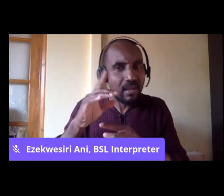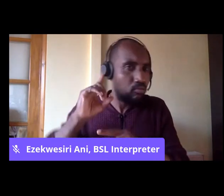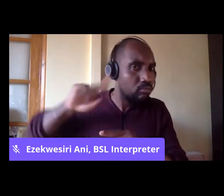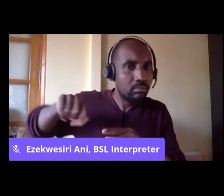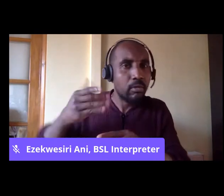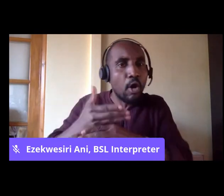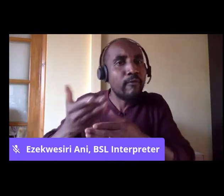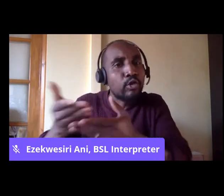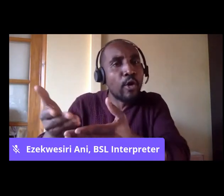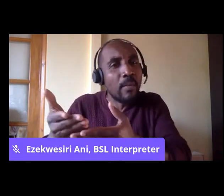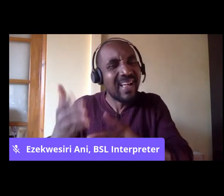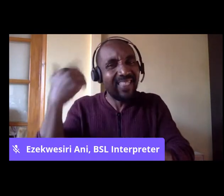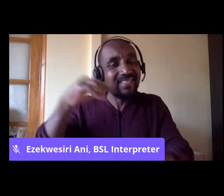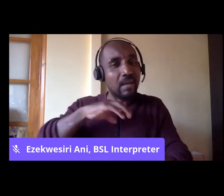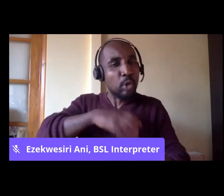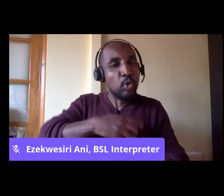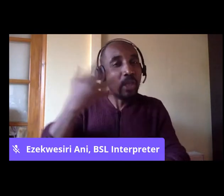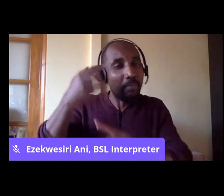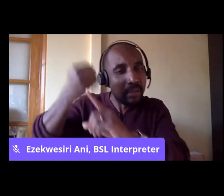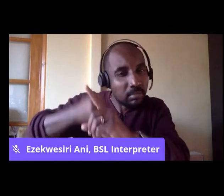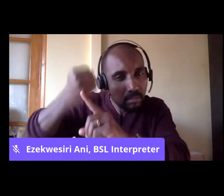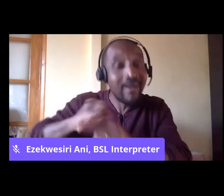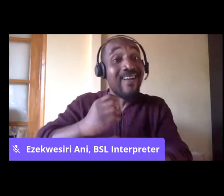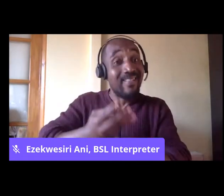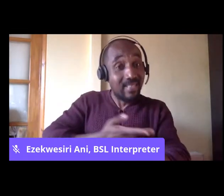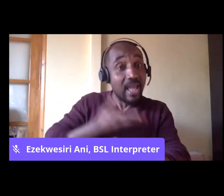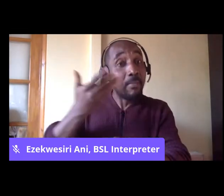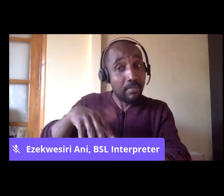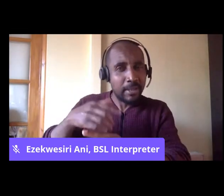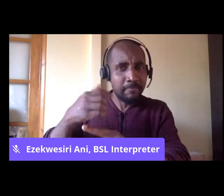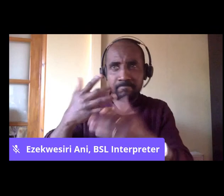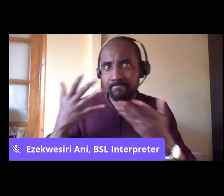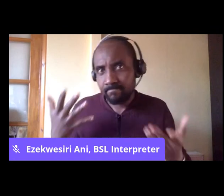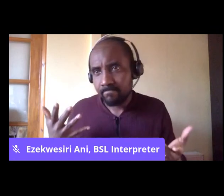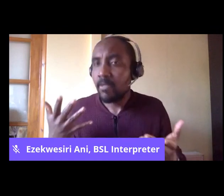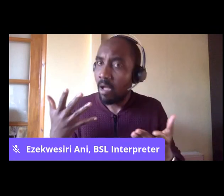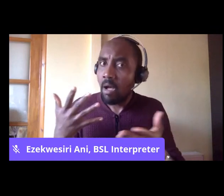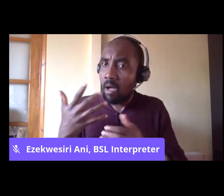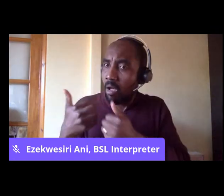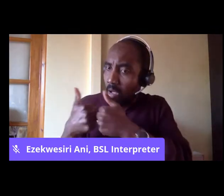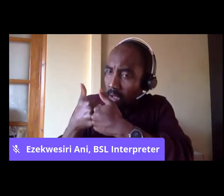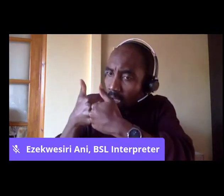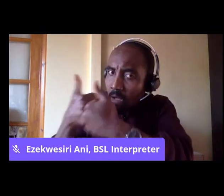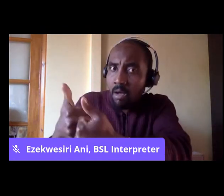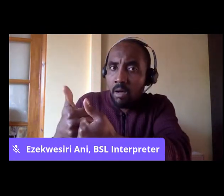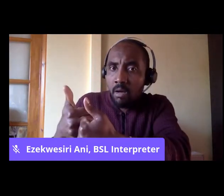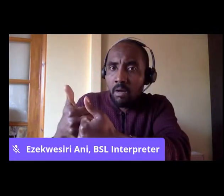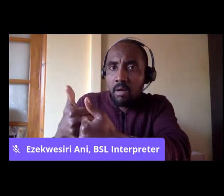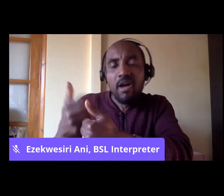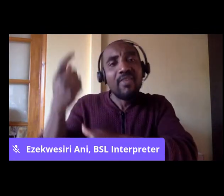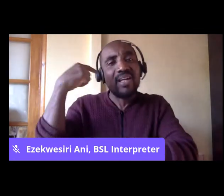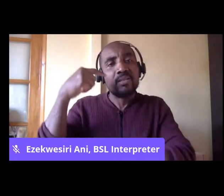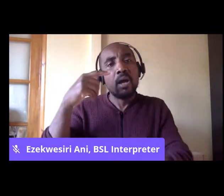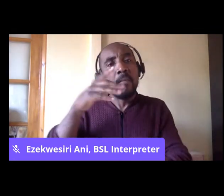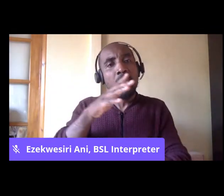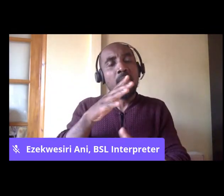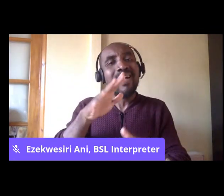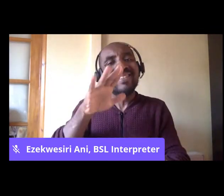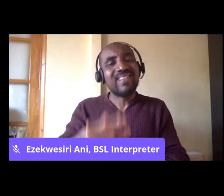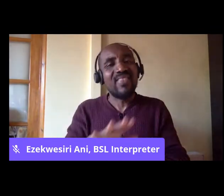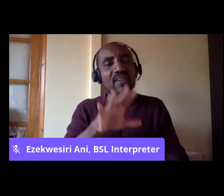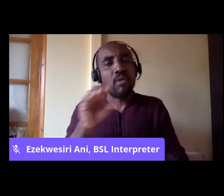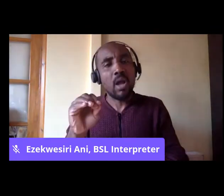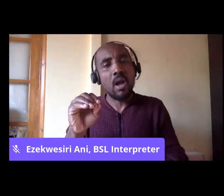who at the time and the Labour Party were expressing solidarity with the anti-apartheid movement, with